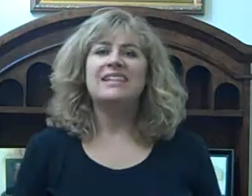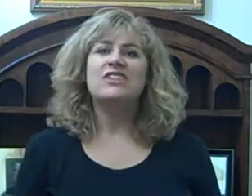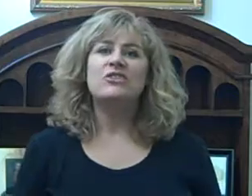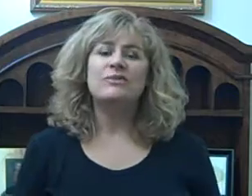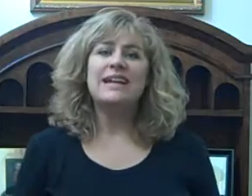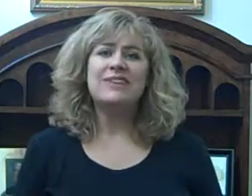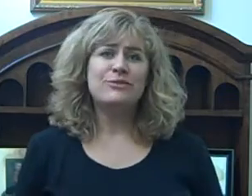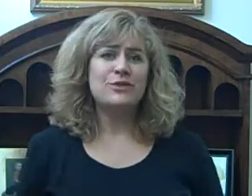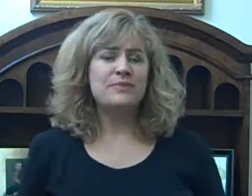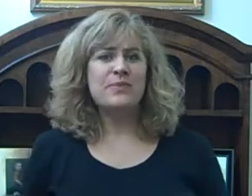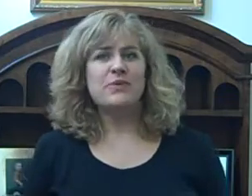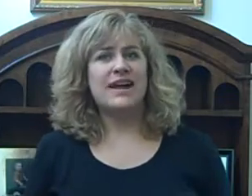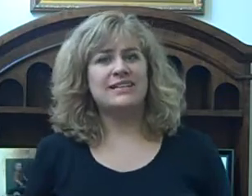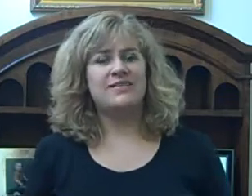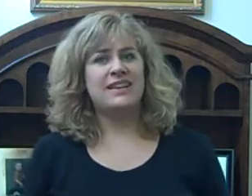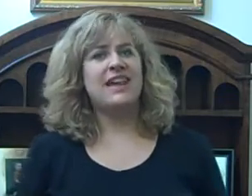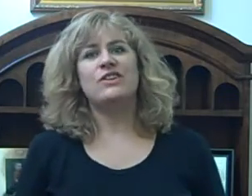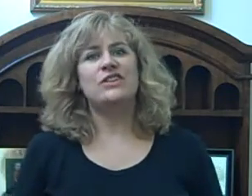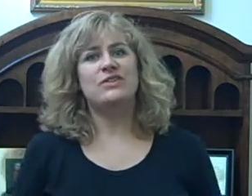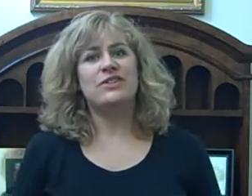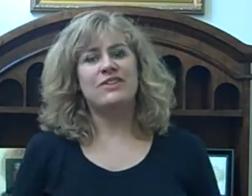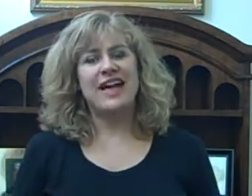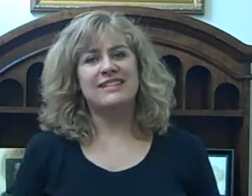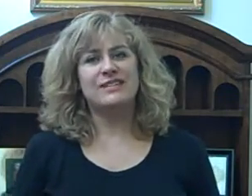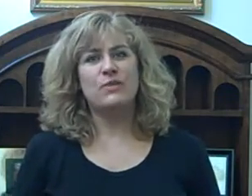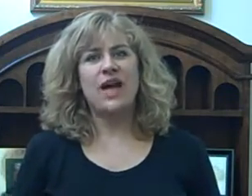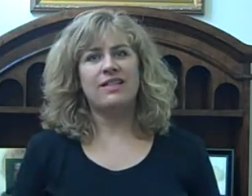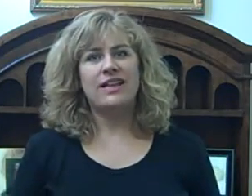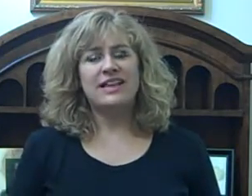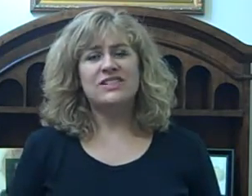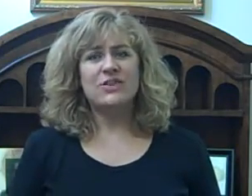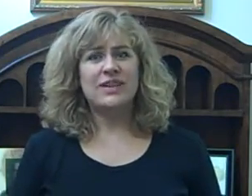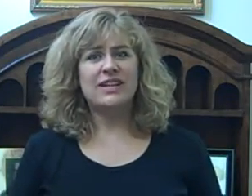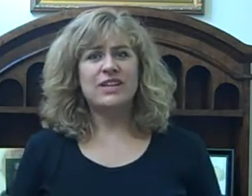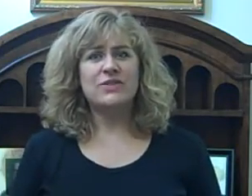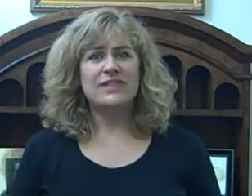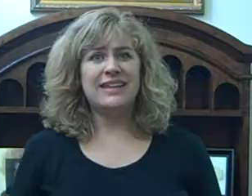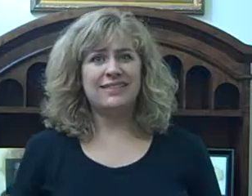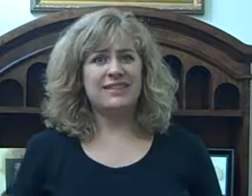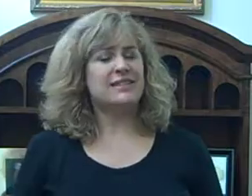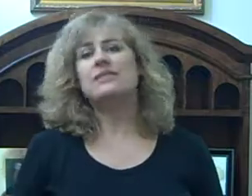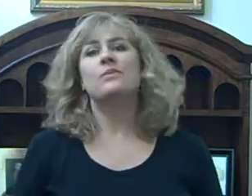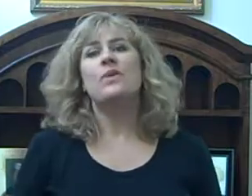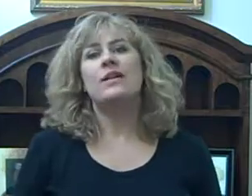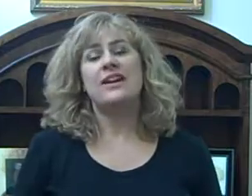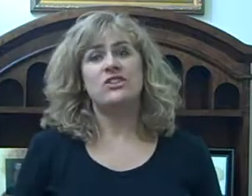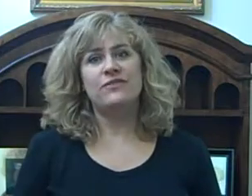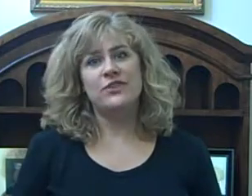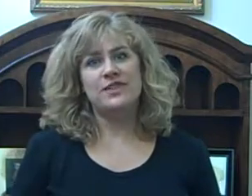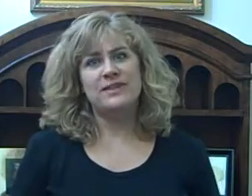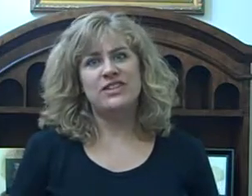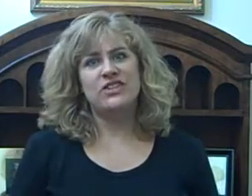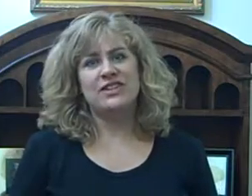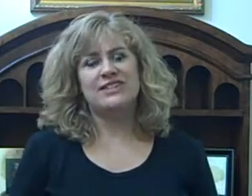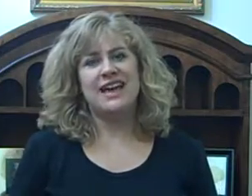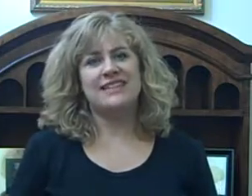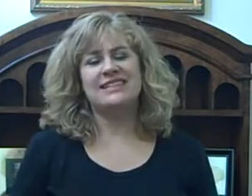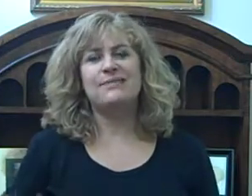and it's a great gross motor activity that you can do with your class as well. So it goes like this, well actually first let me teach you the sign.